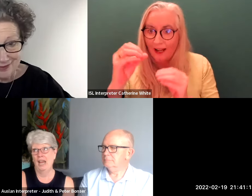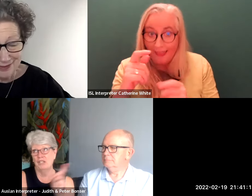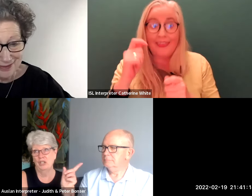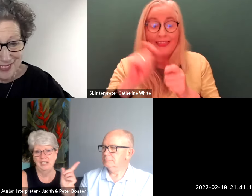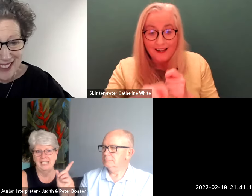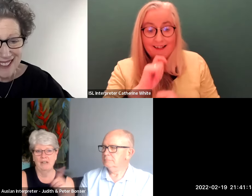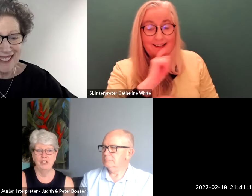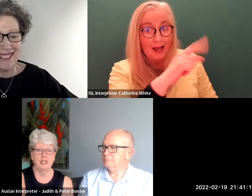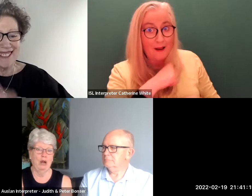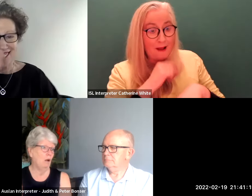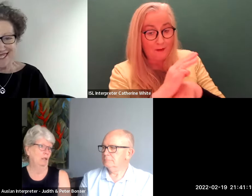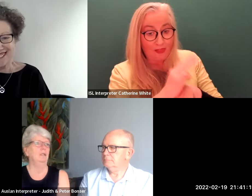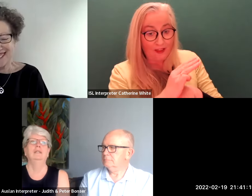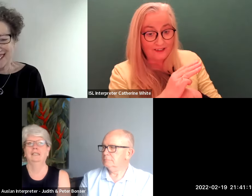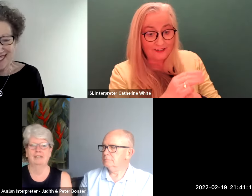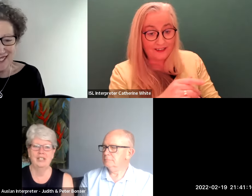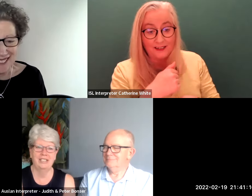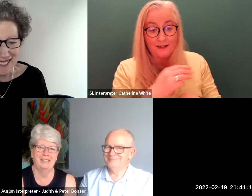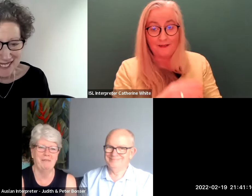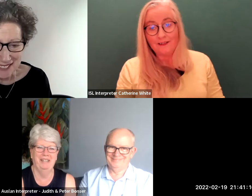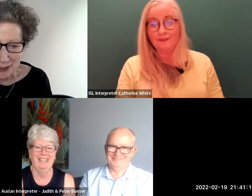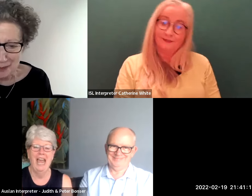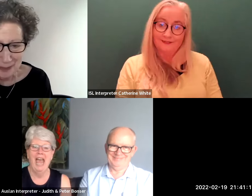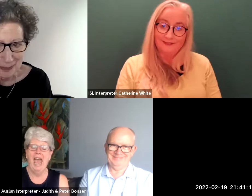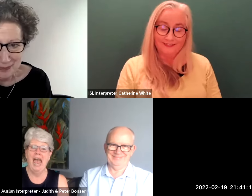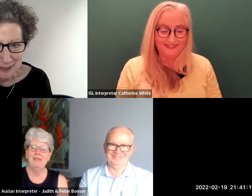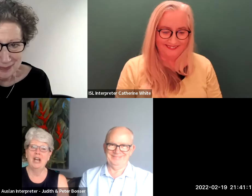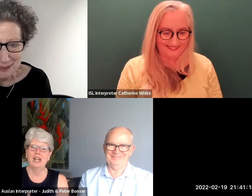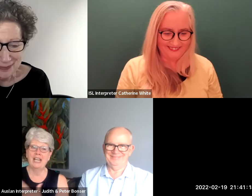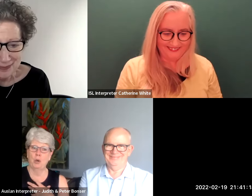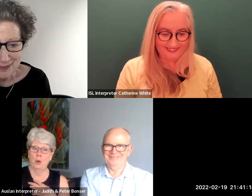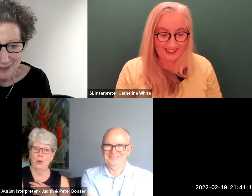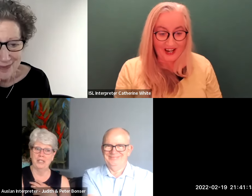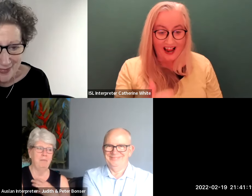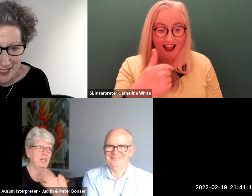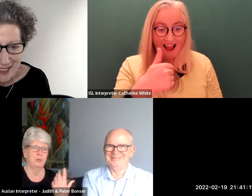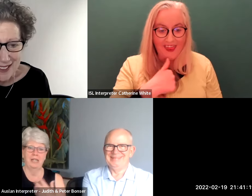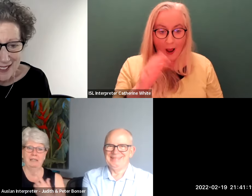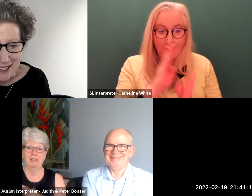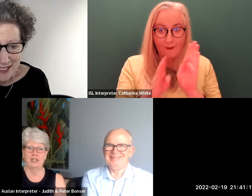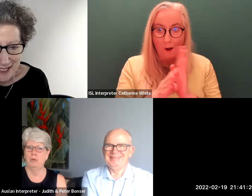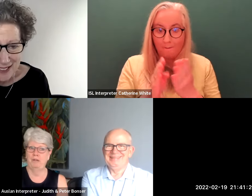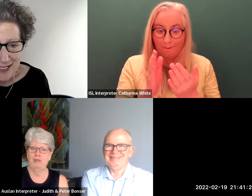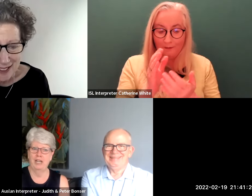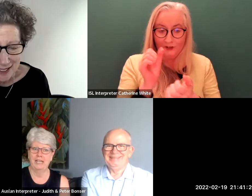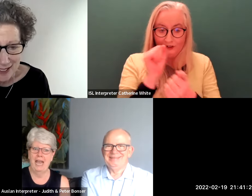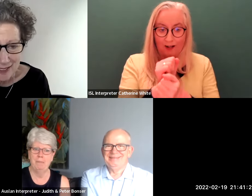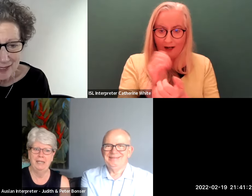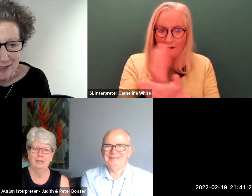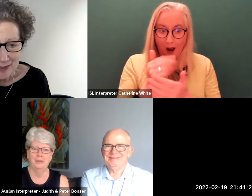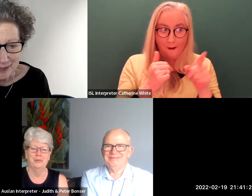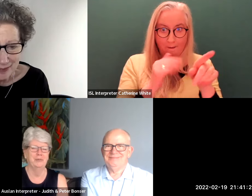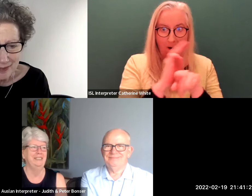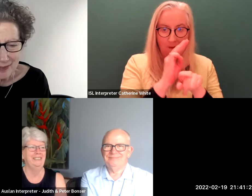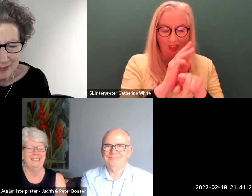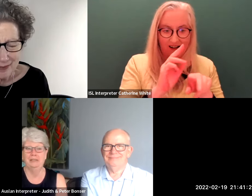i have to learn this stuff and she's going oh you know she just and then i get caught in between and she would be very unhappy